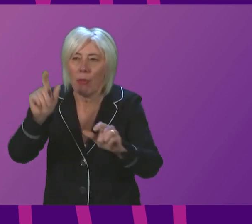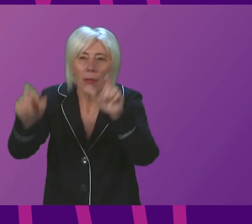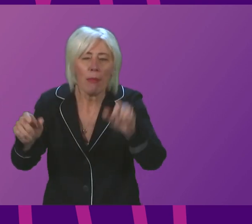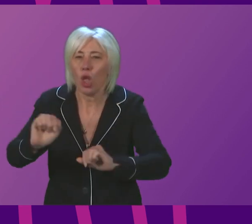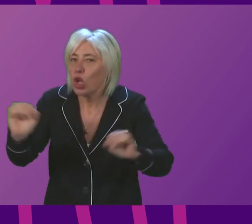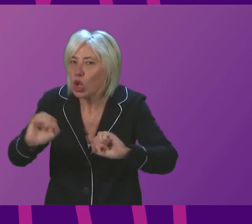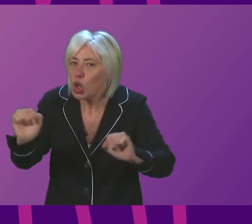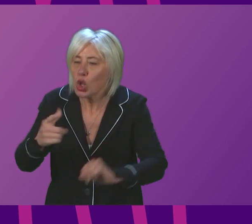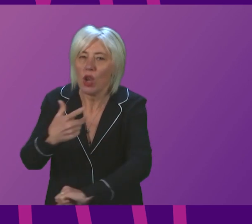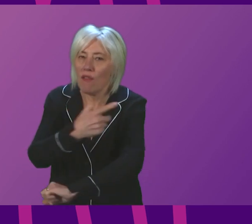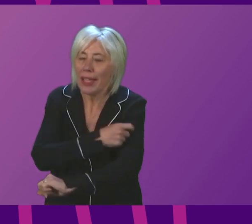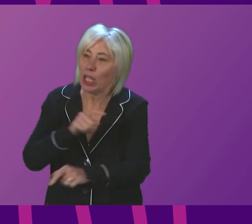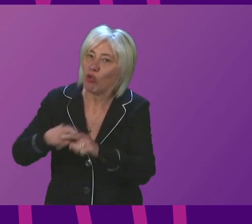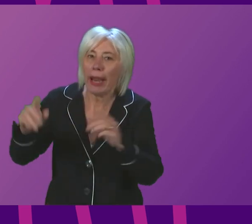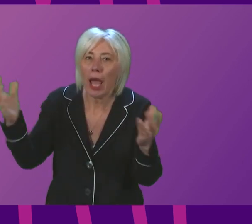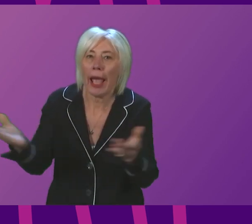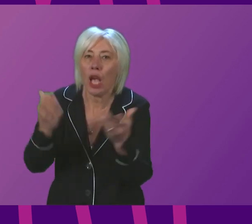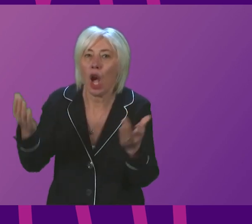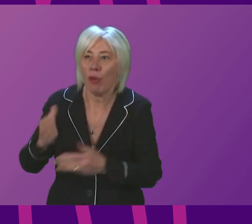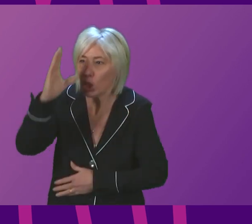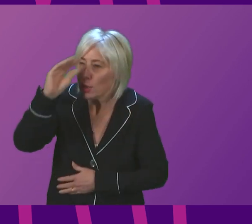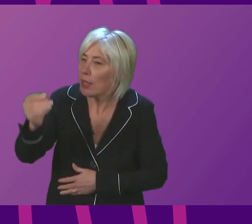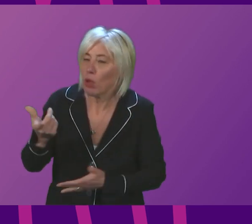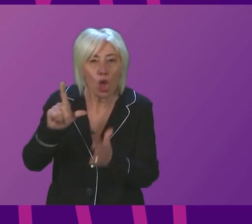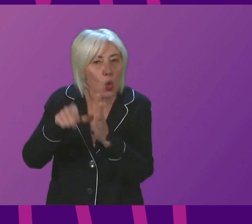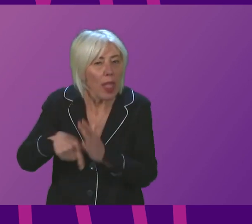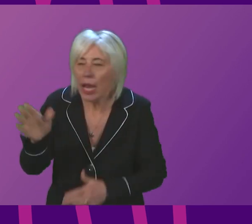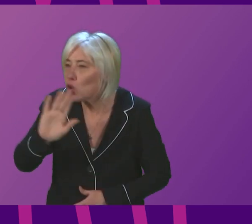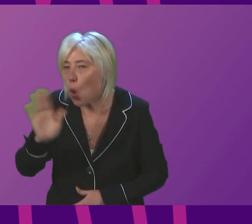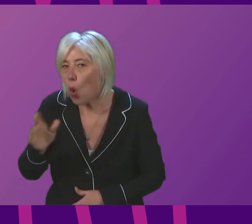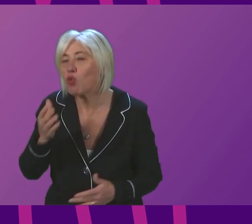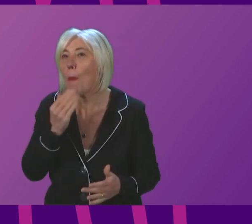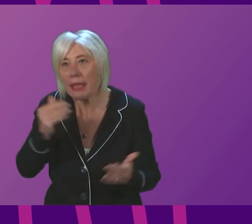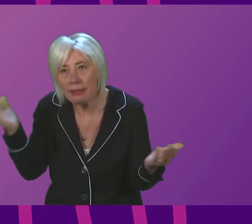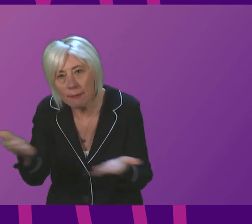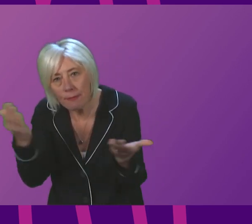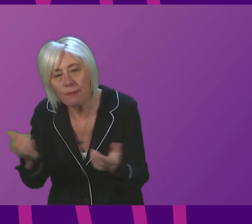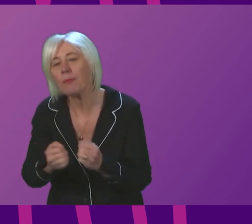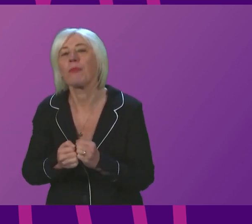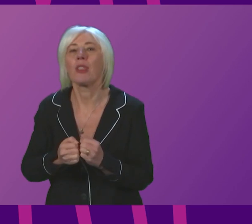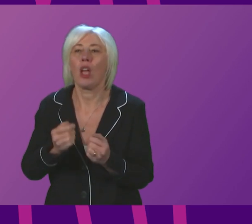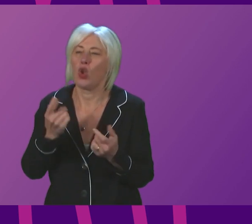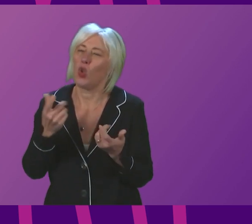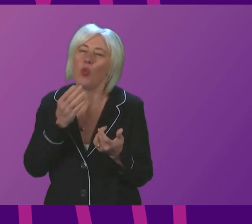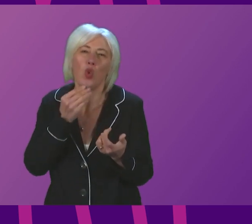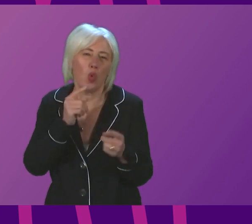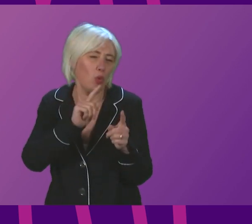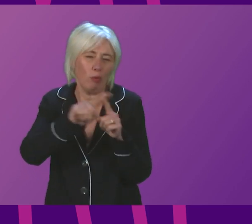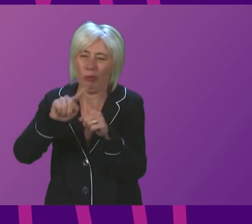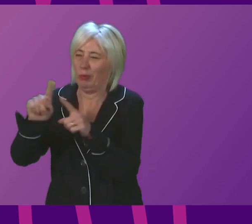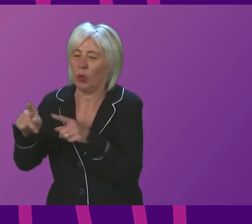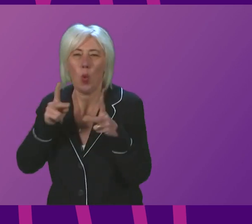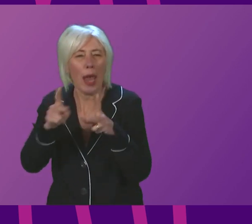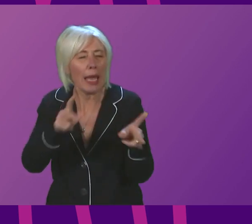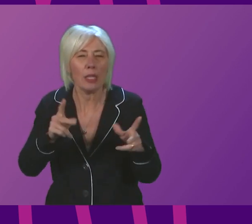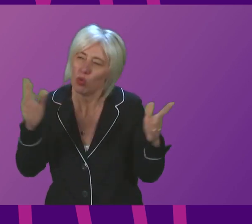vaccinated, to encourage them that even at this stage it is not too late and they should do so. We will continue to use methods like that to encourage